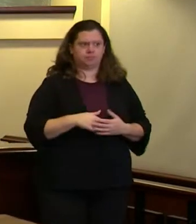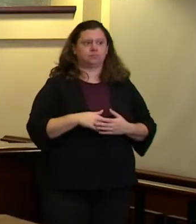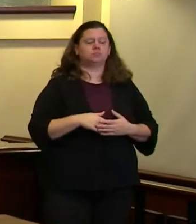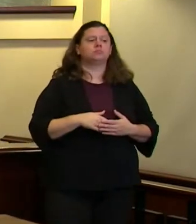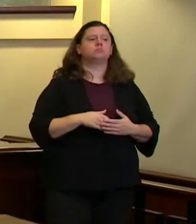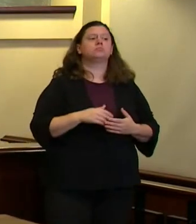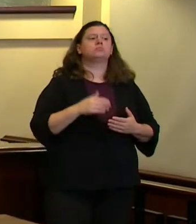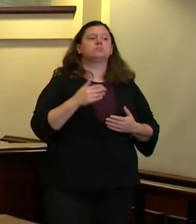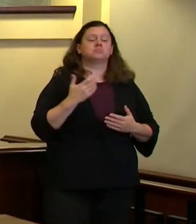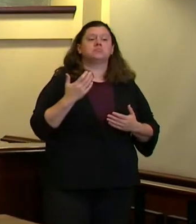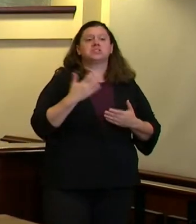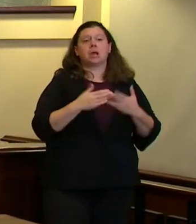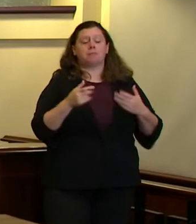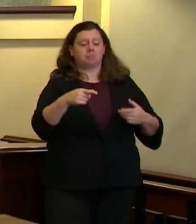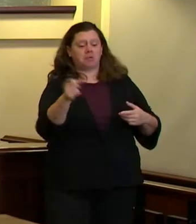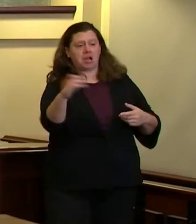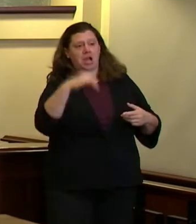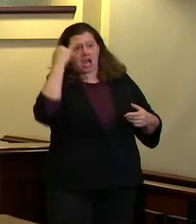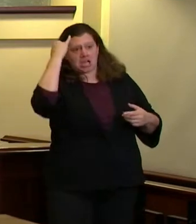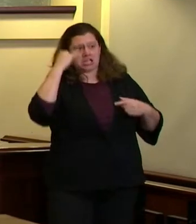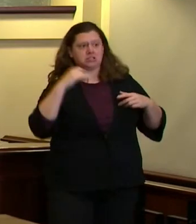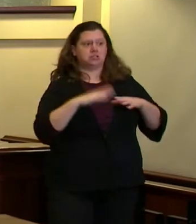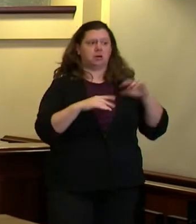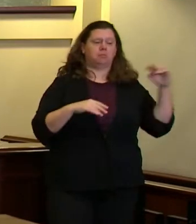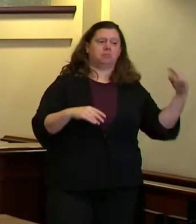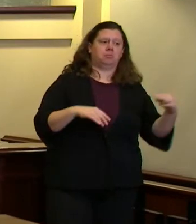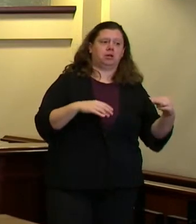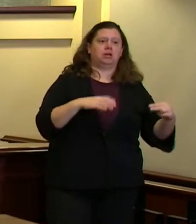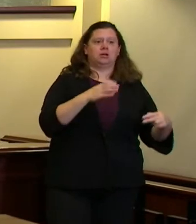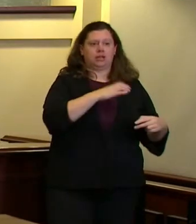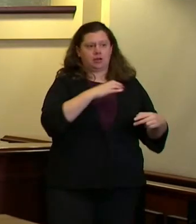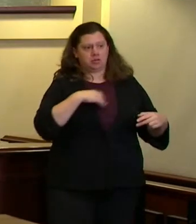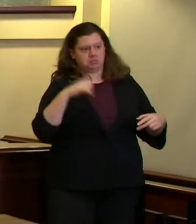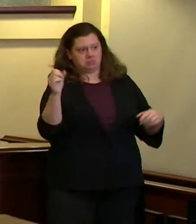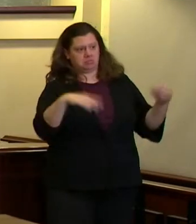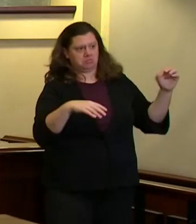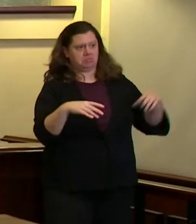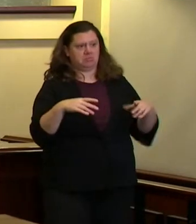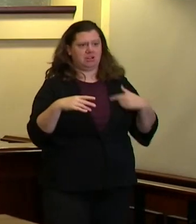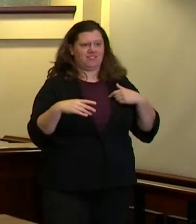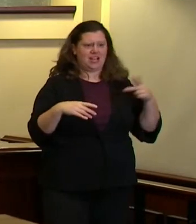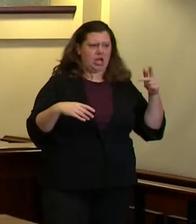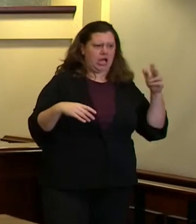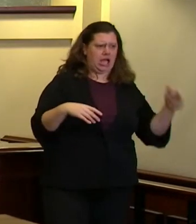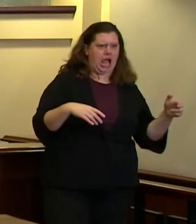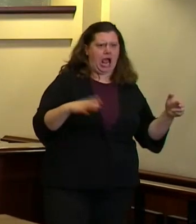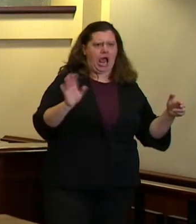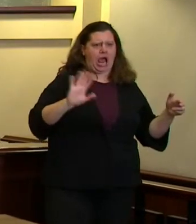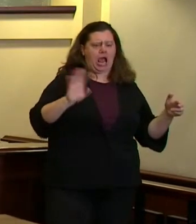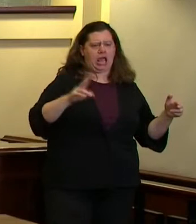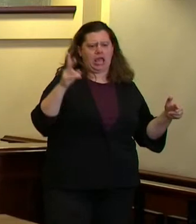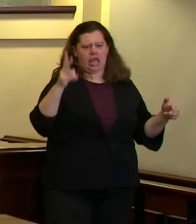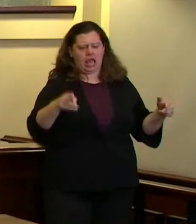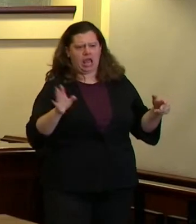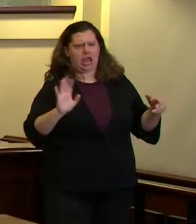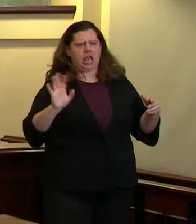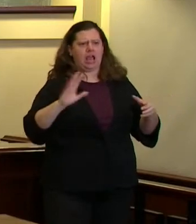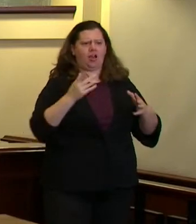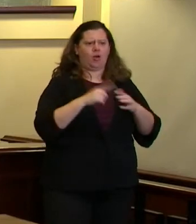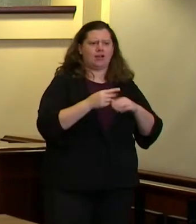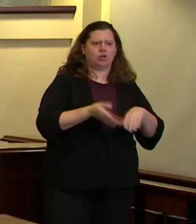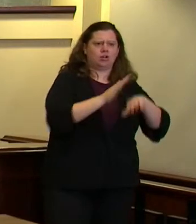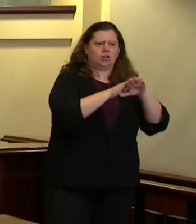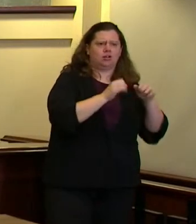to city council and they say well i'd like to cut this program or i'd like to expand that program but then we never